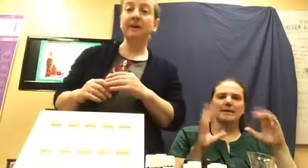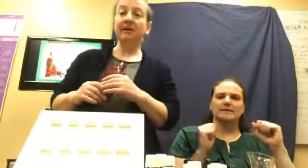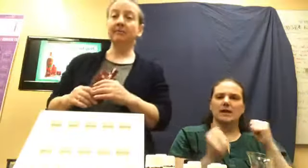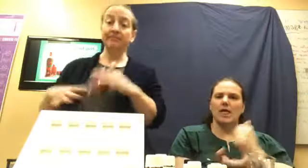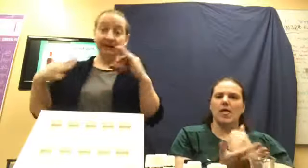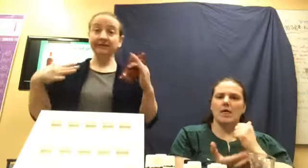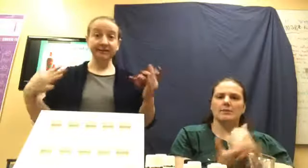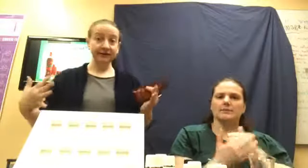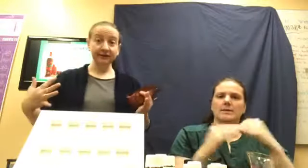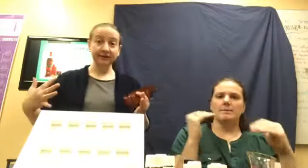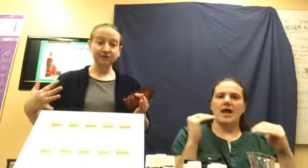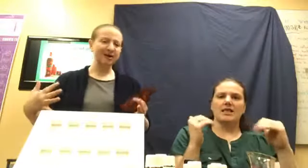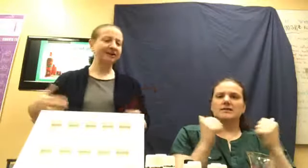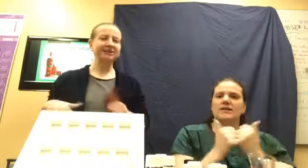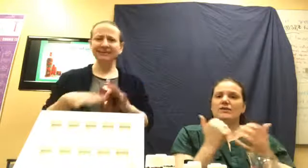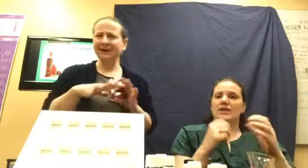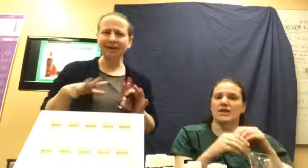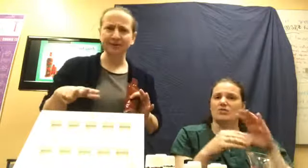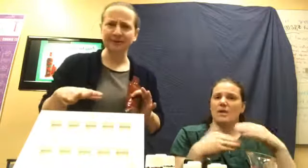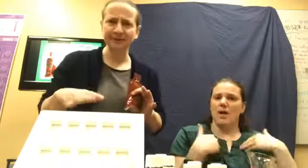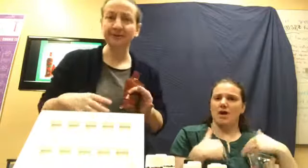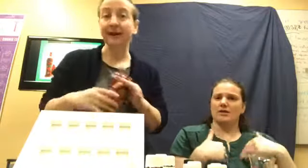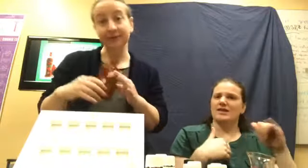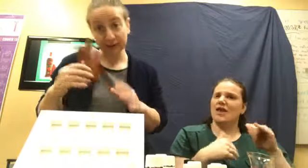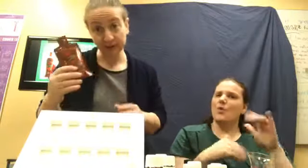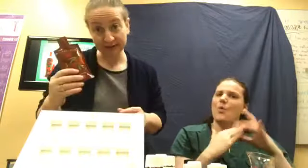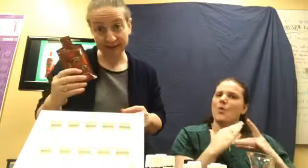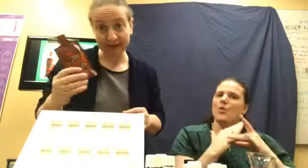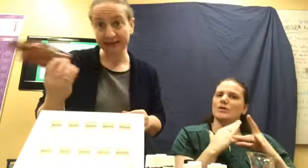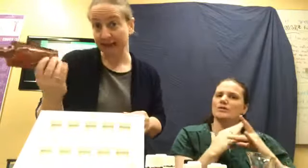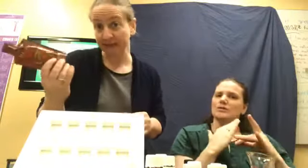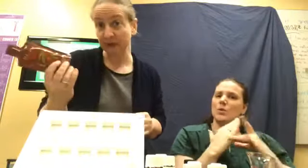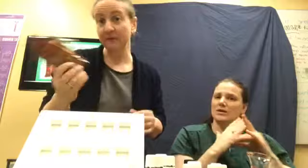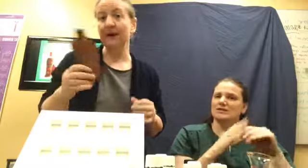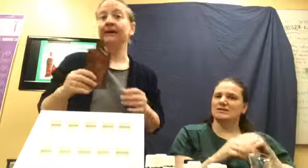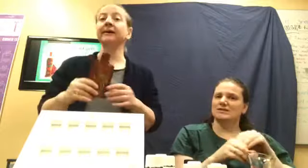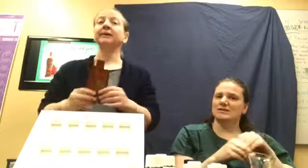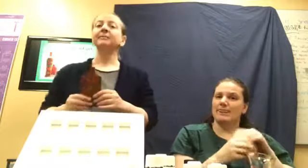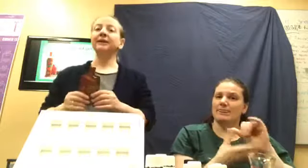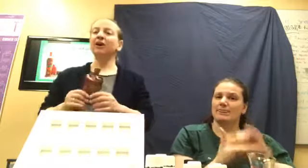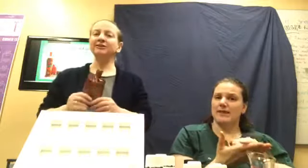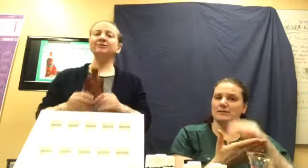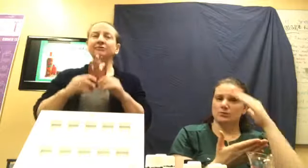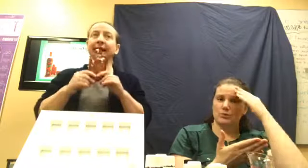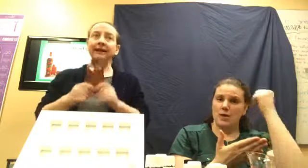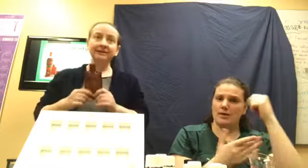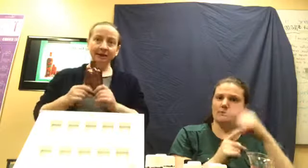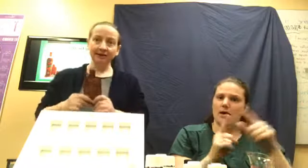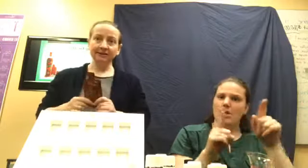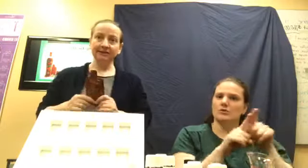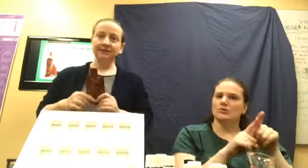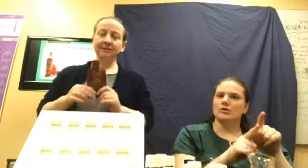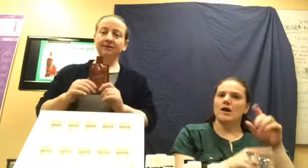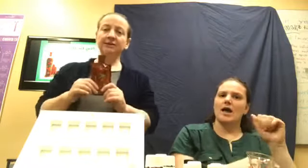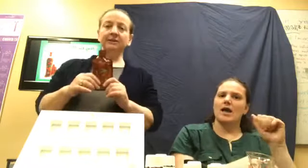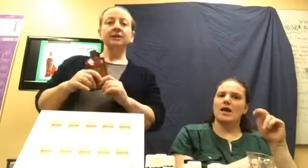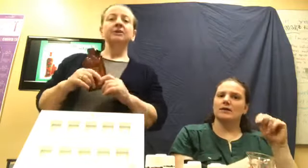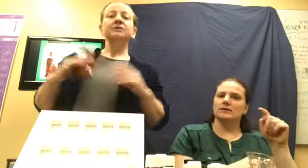balance everything in your body. It's just like all the oils do and there's oils in it. That's part of why, but also antioxidants like crazy. So